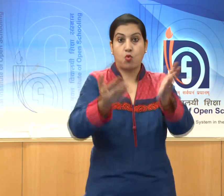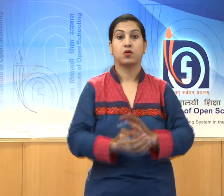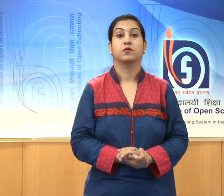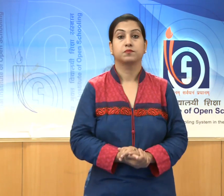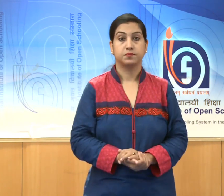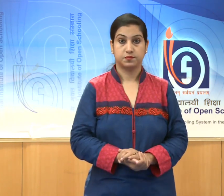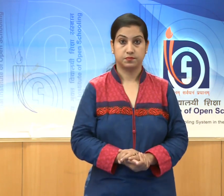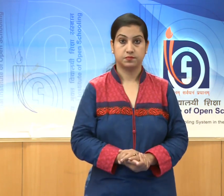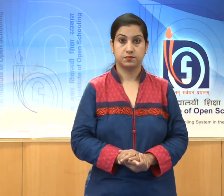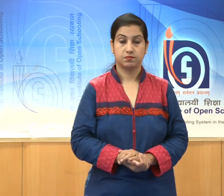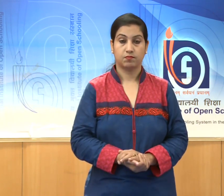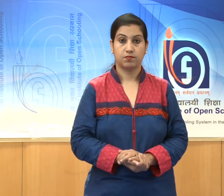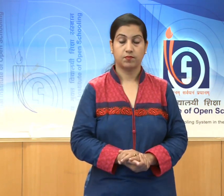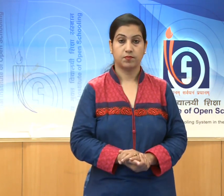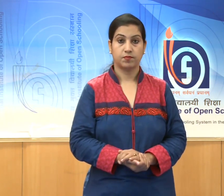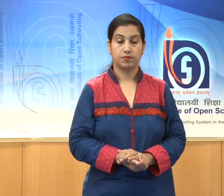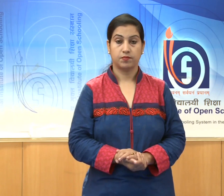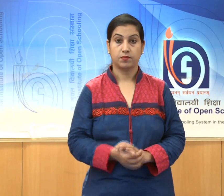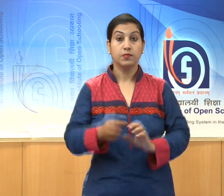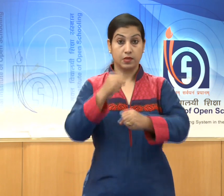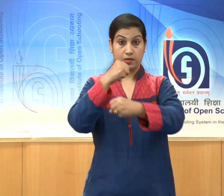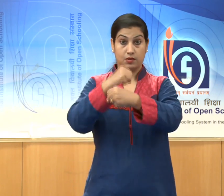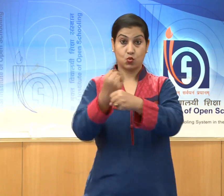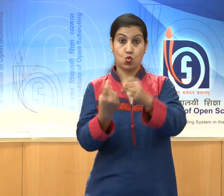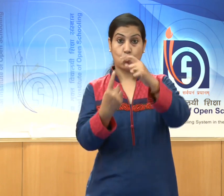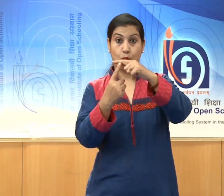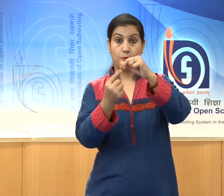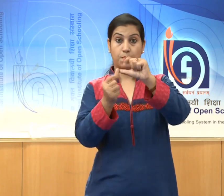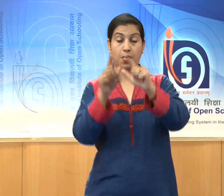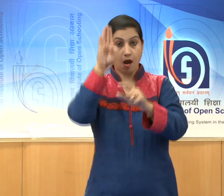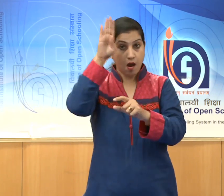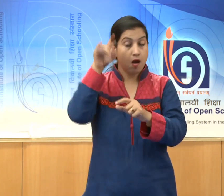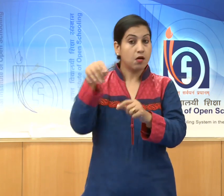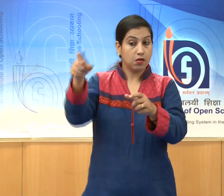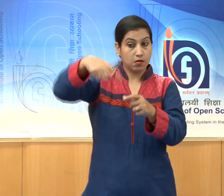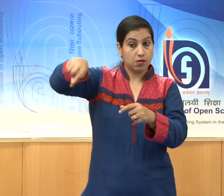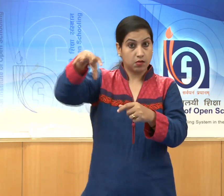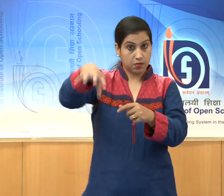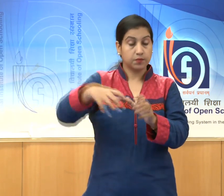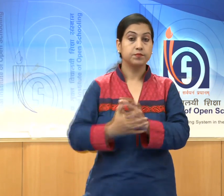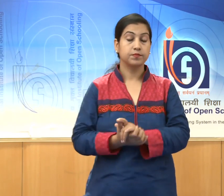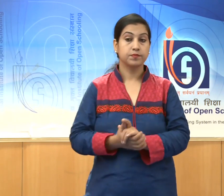The Gupta dynasty founded by